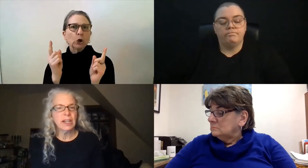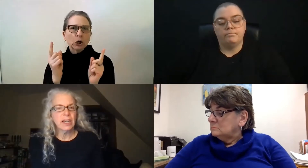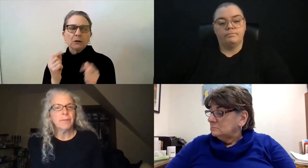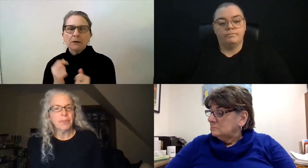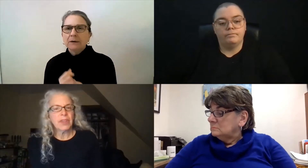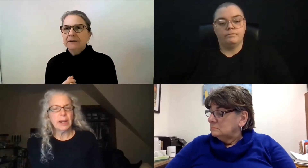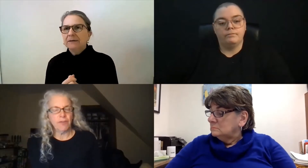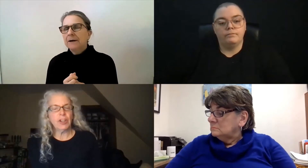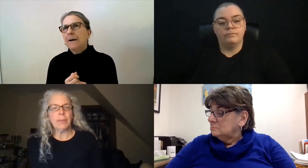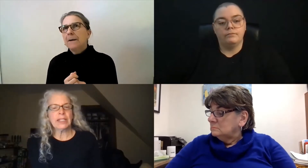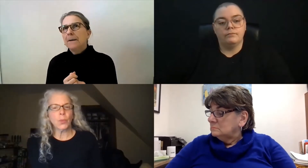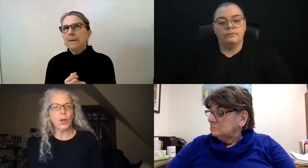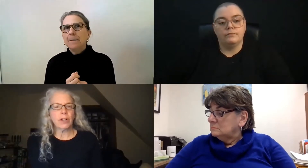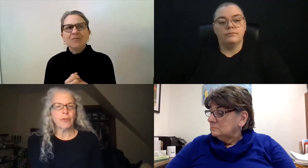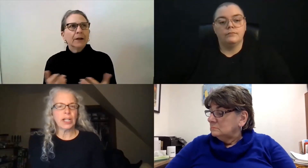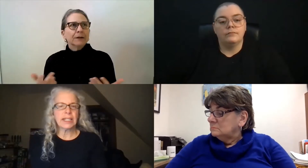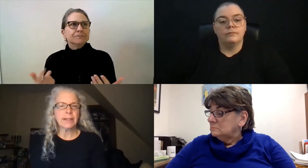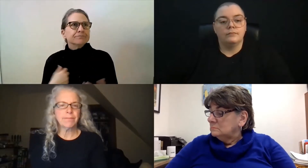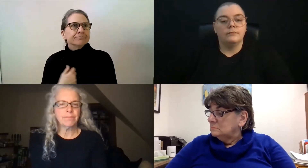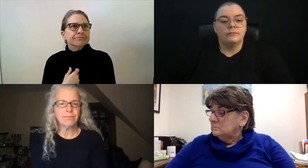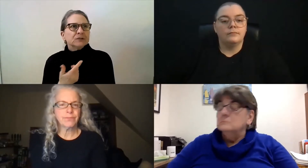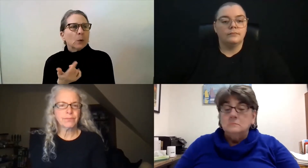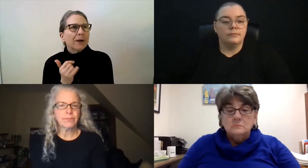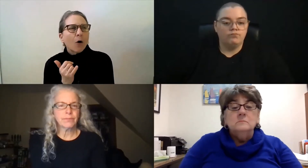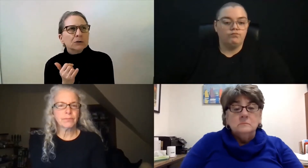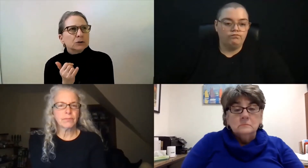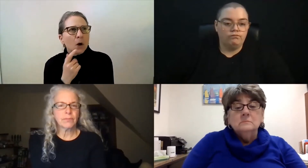and it really makes it work for us.